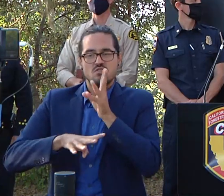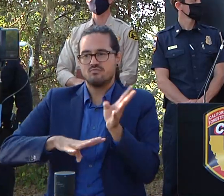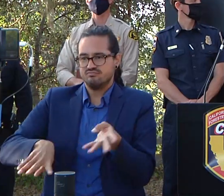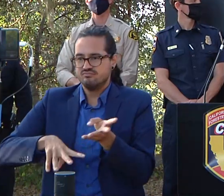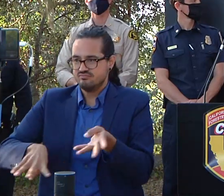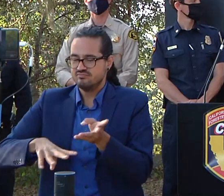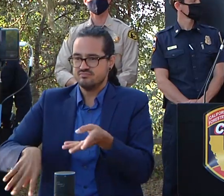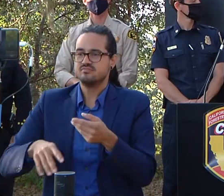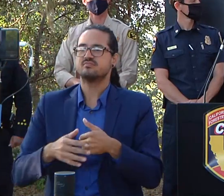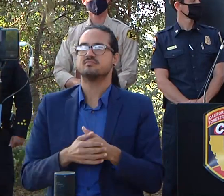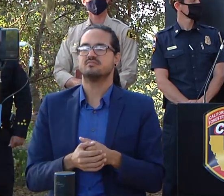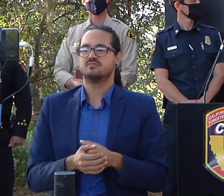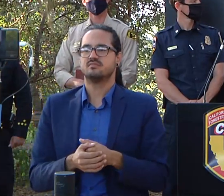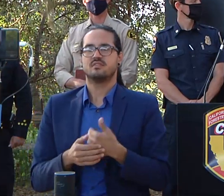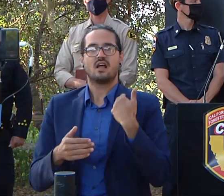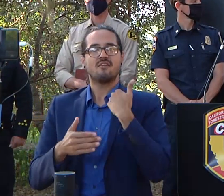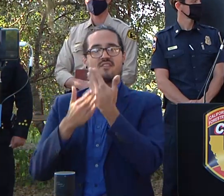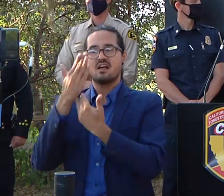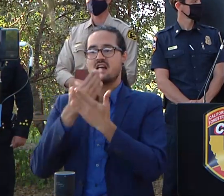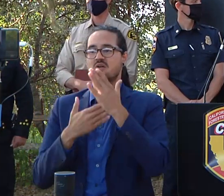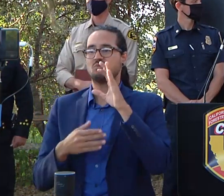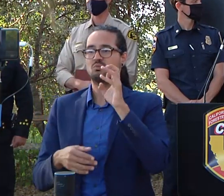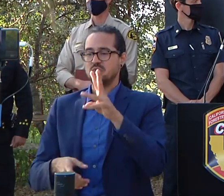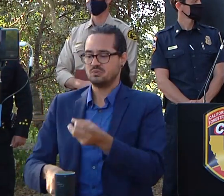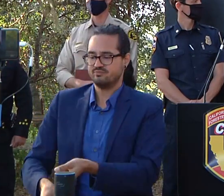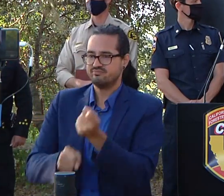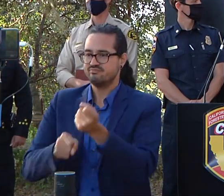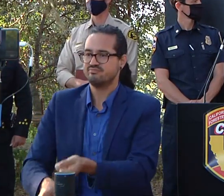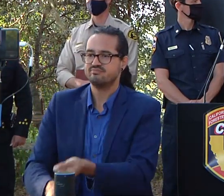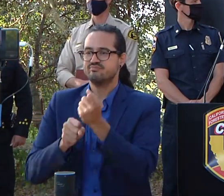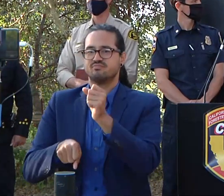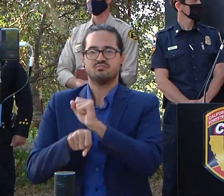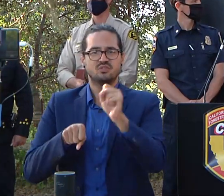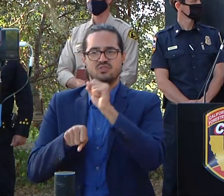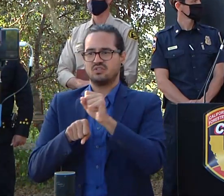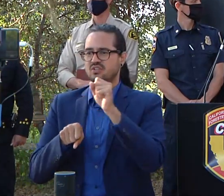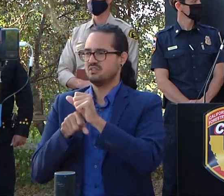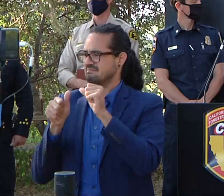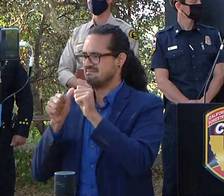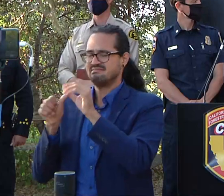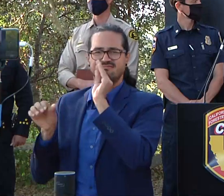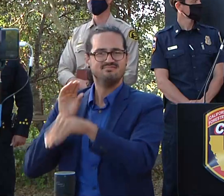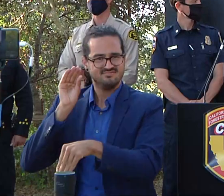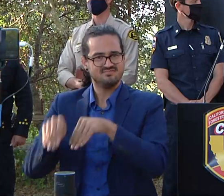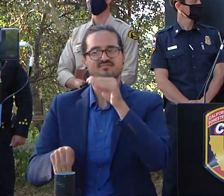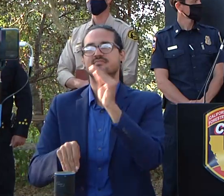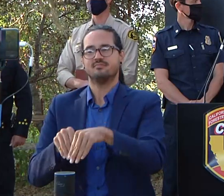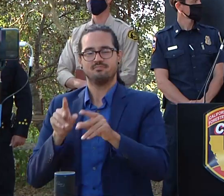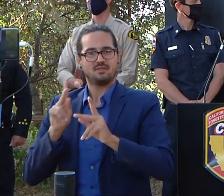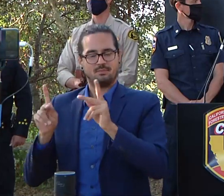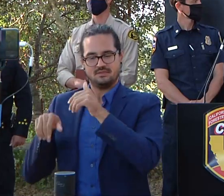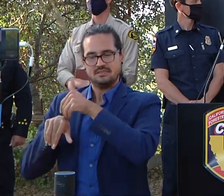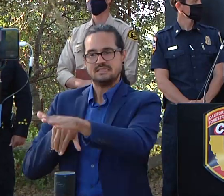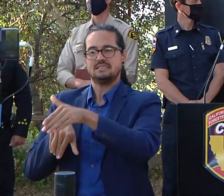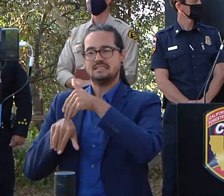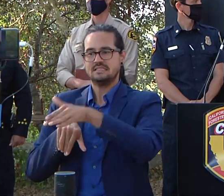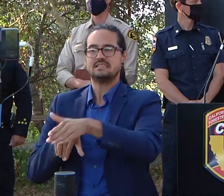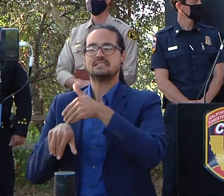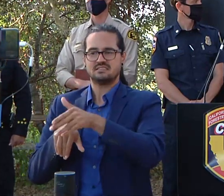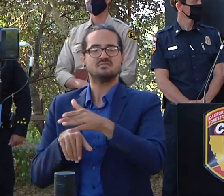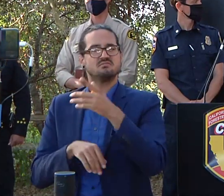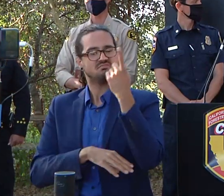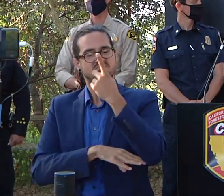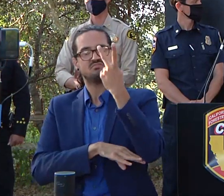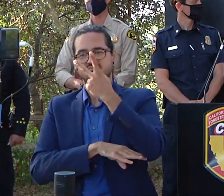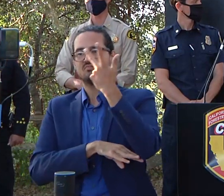um perfect for our situation there and we'll be putting them to work and uh and taking care of that in the next couple days our